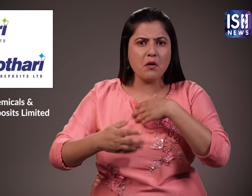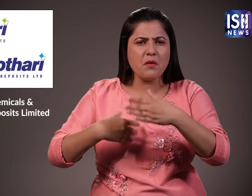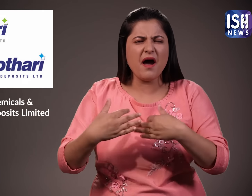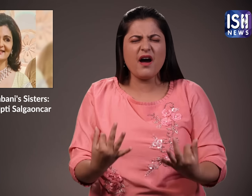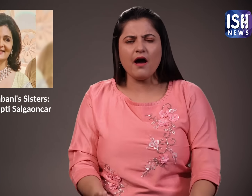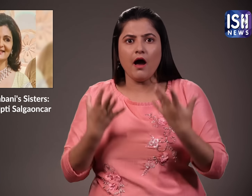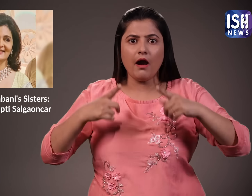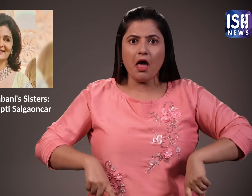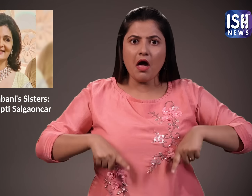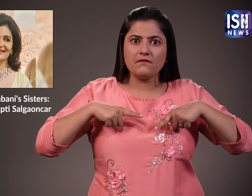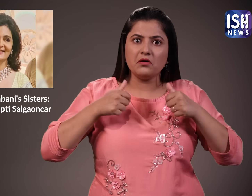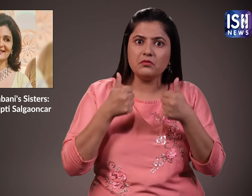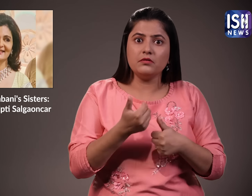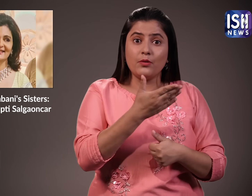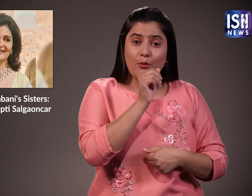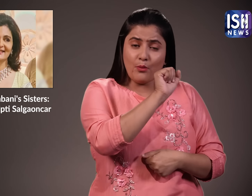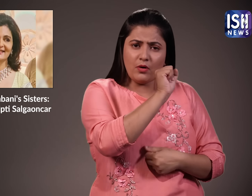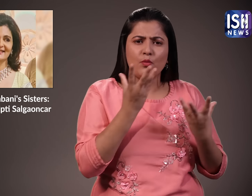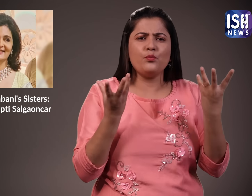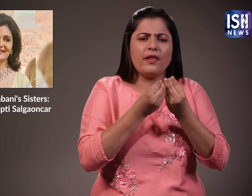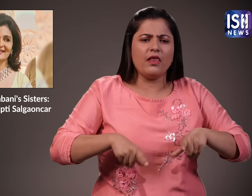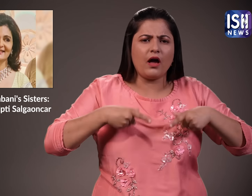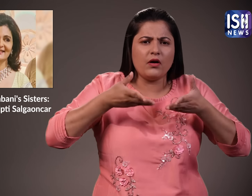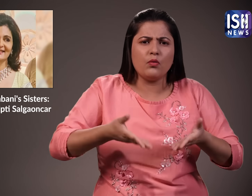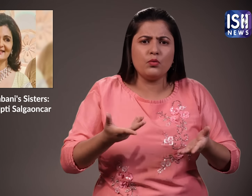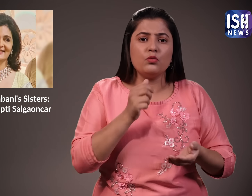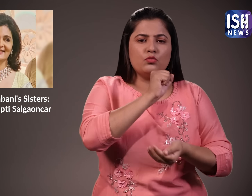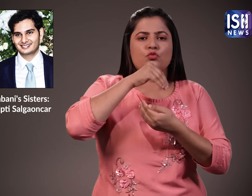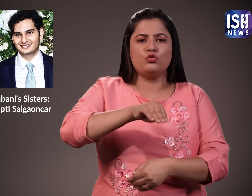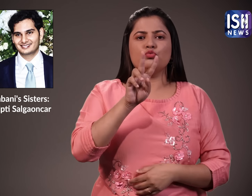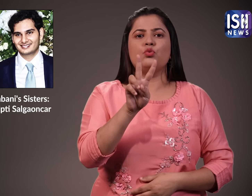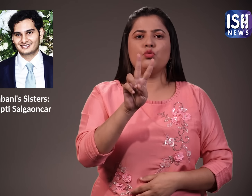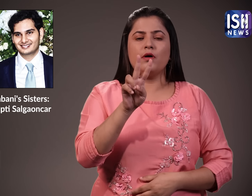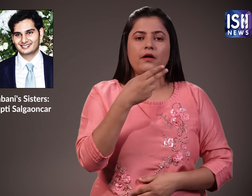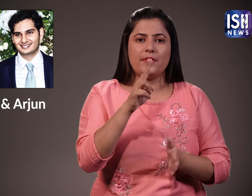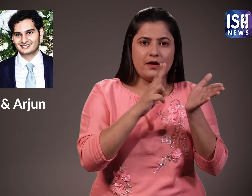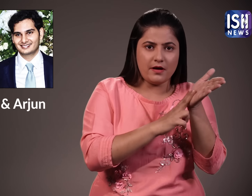She accomplished a lot. She lives with her children Nayantara and Arjun.